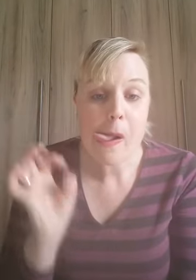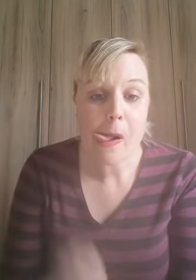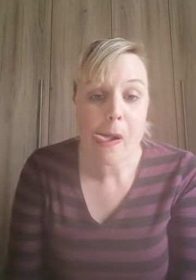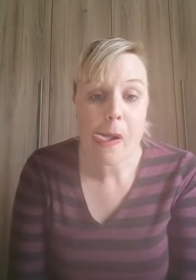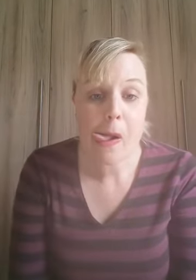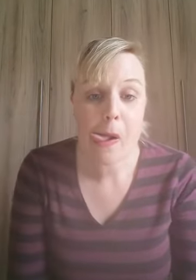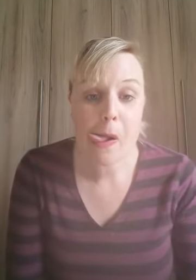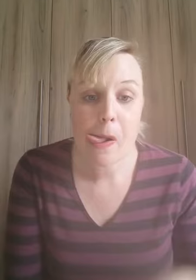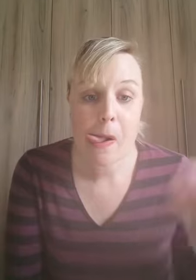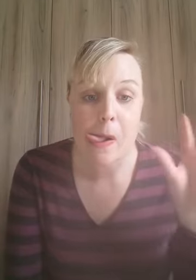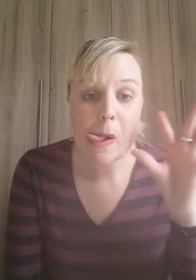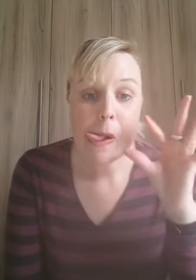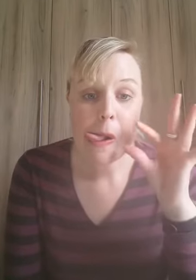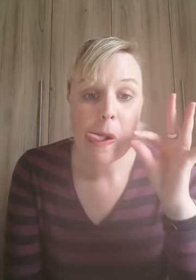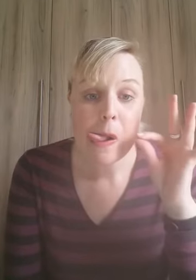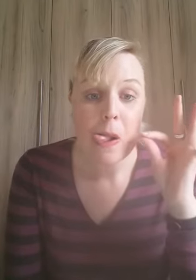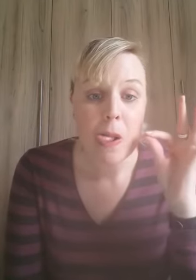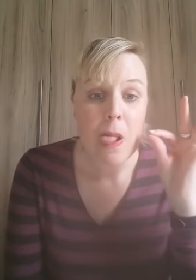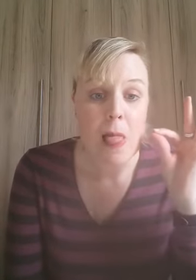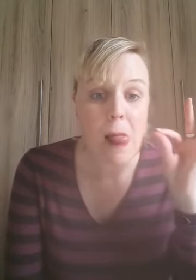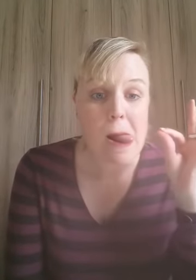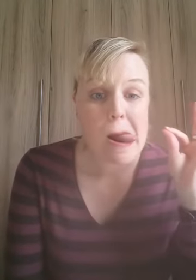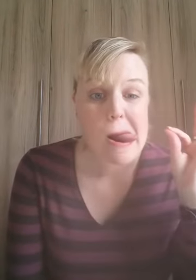before we i'm i'm i'll i'm i'm i'm i'm i'm i'm ah Hey, hey.